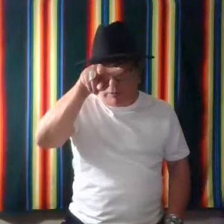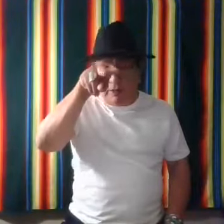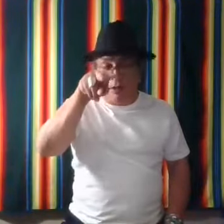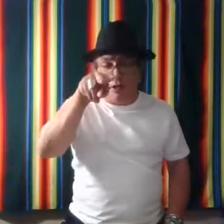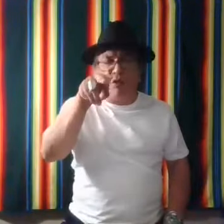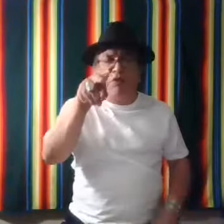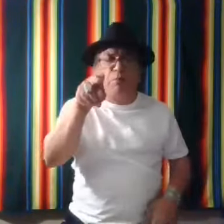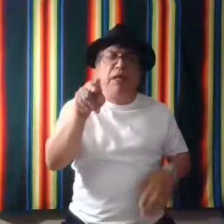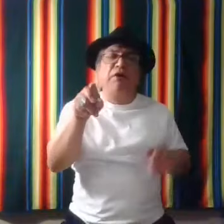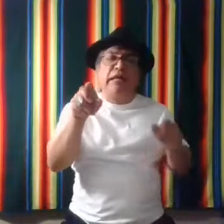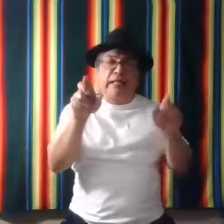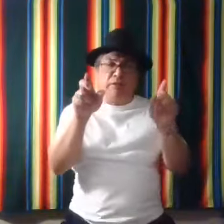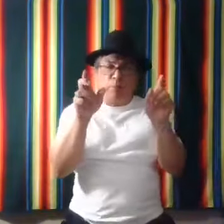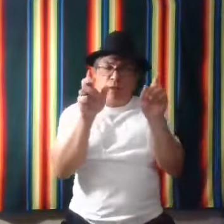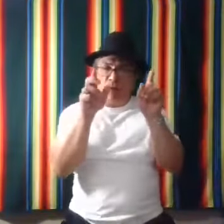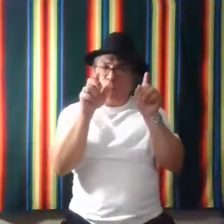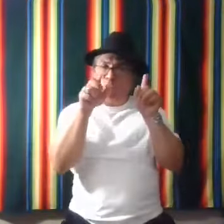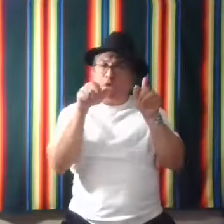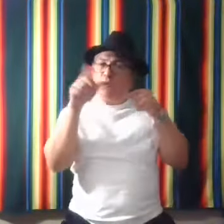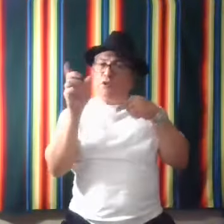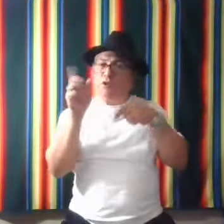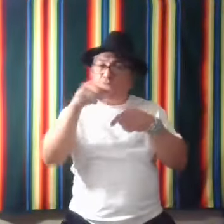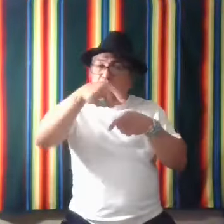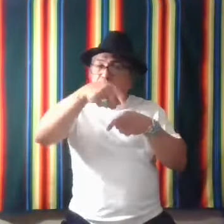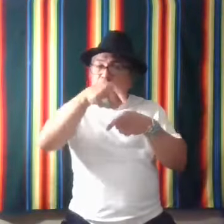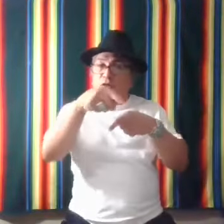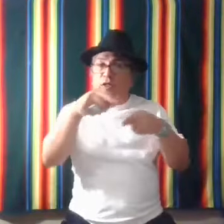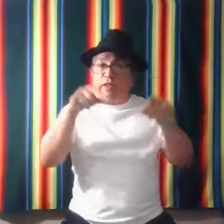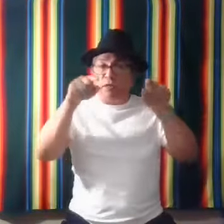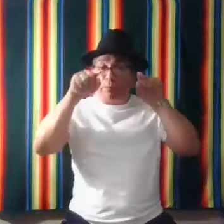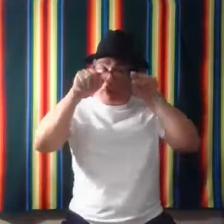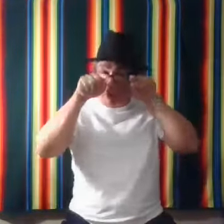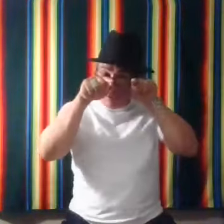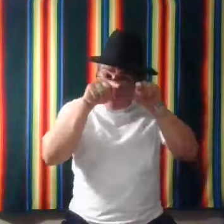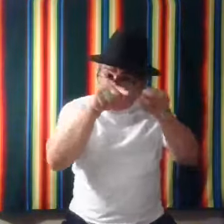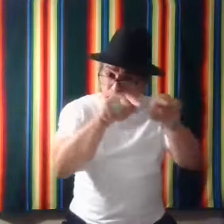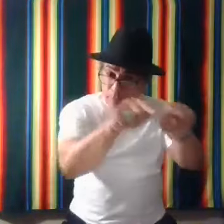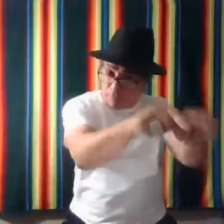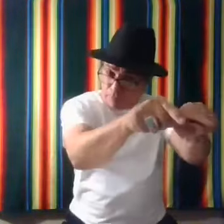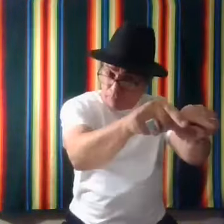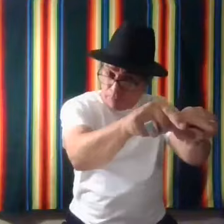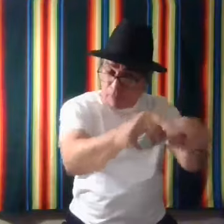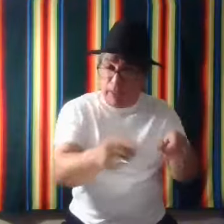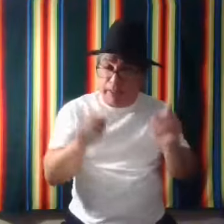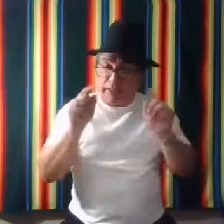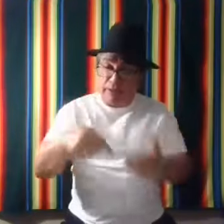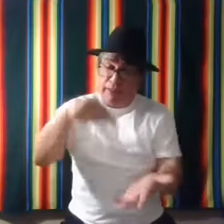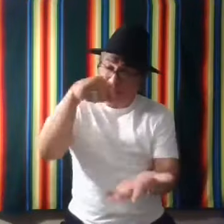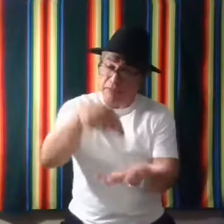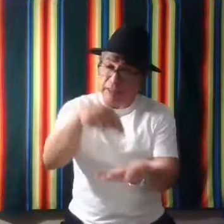Now, if you was peering at something, focusing your attention, looking at something, you might go like that. It's like, this means